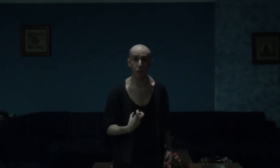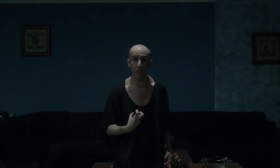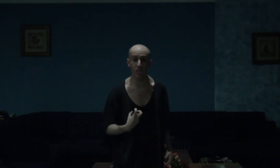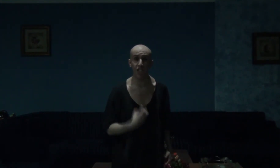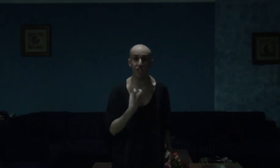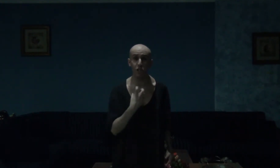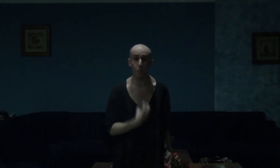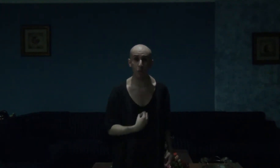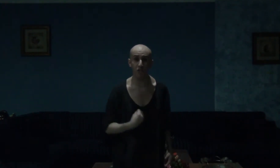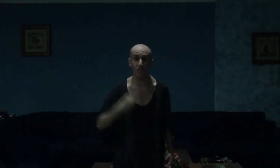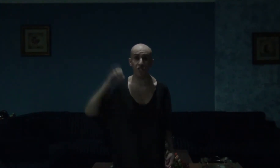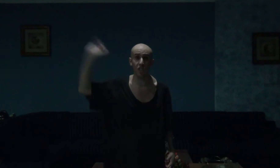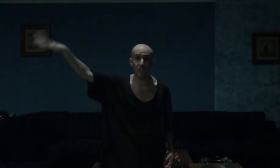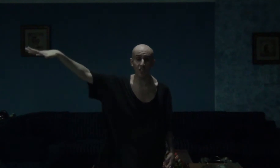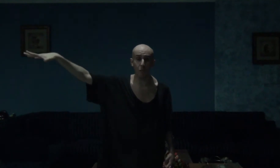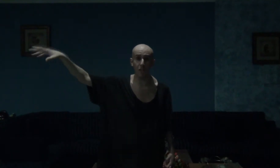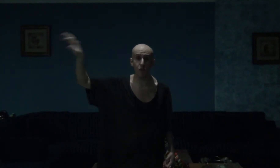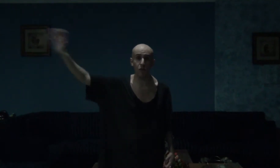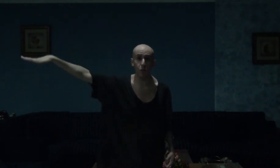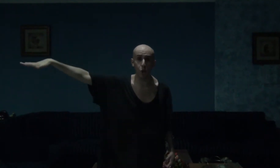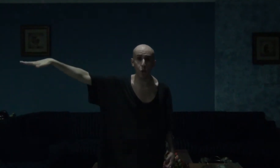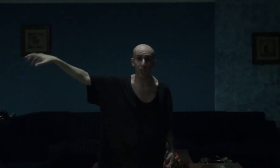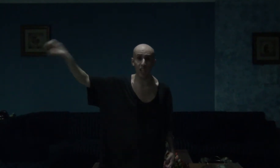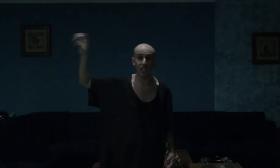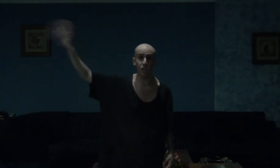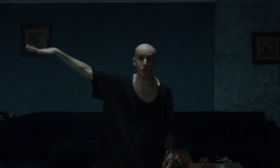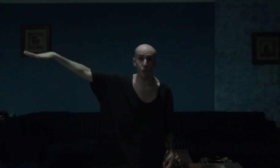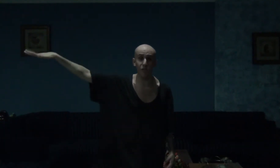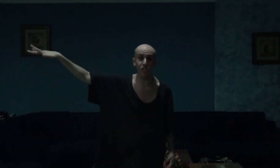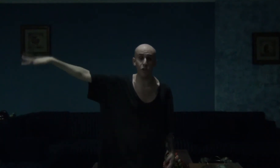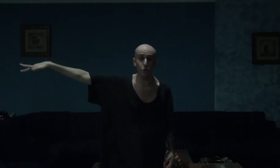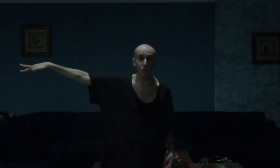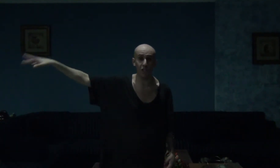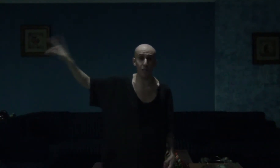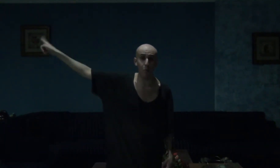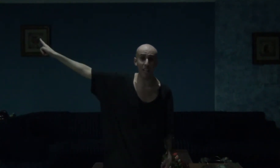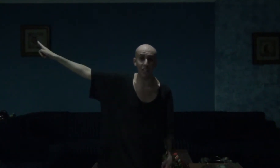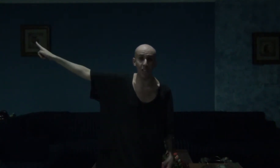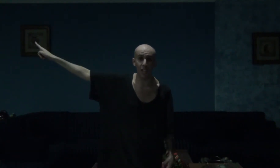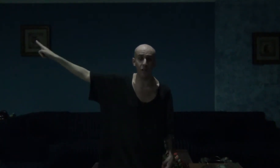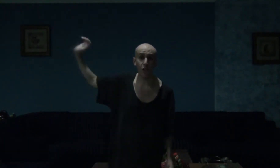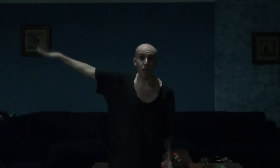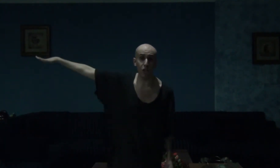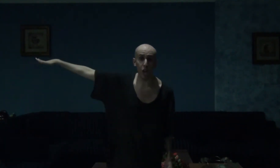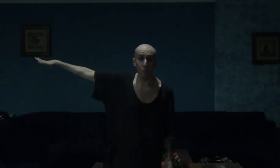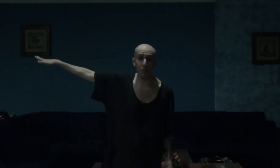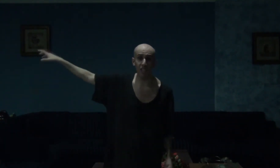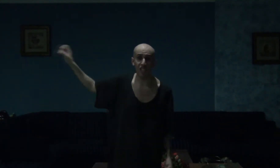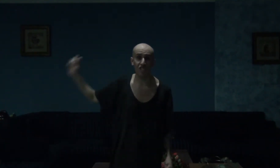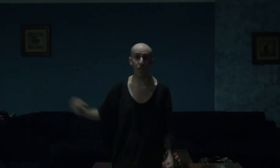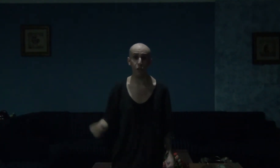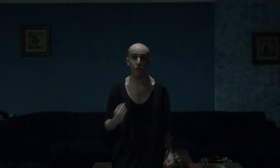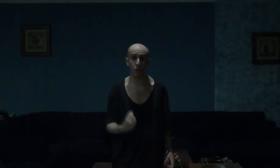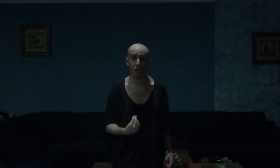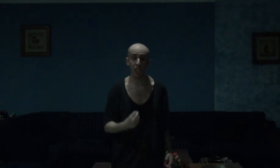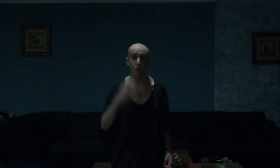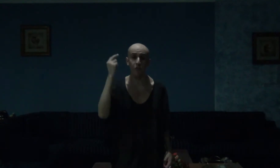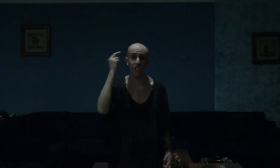course, it exposes the government of Ukraine and the Soviet Union back then, their incompetence, and of course, how fucking